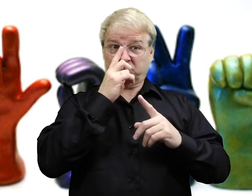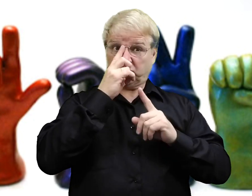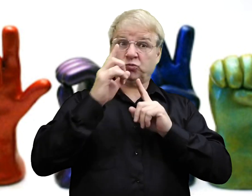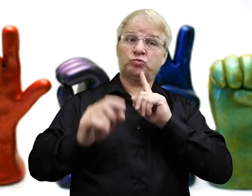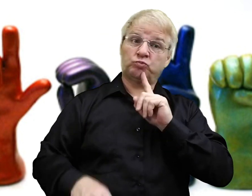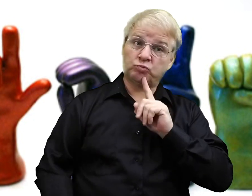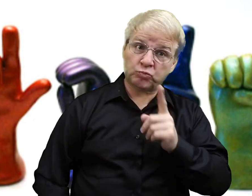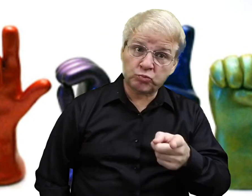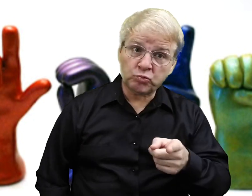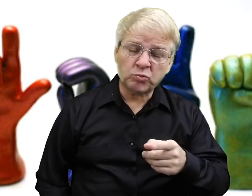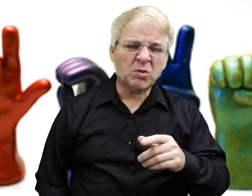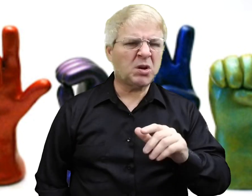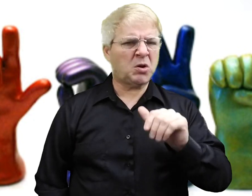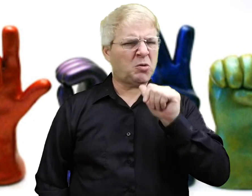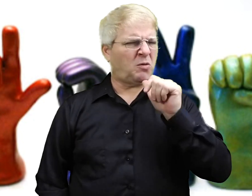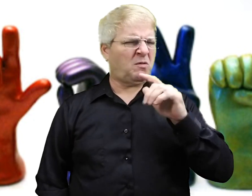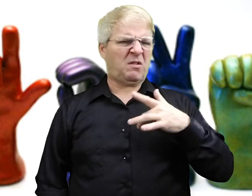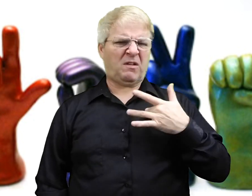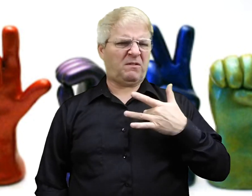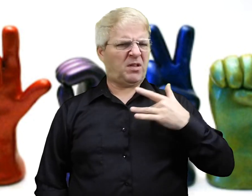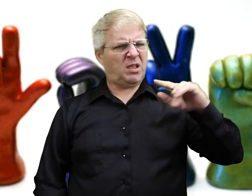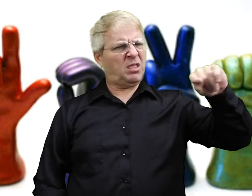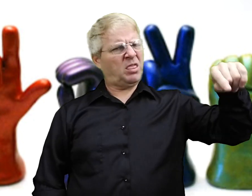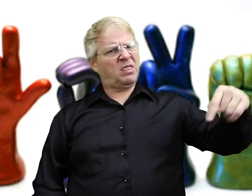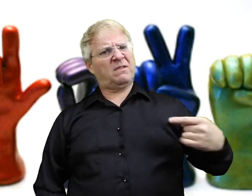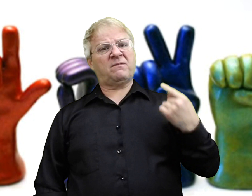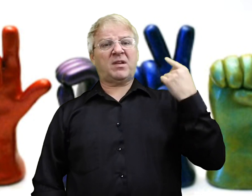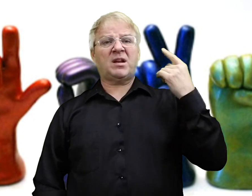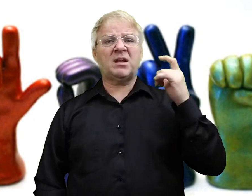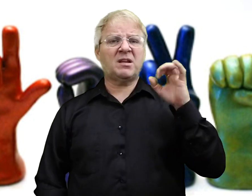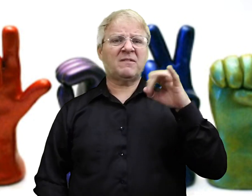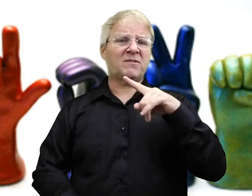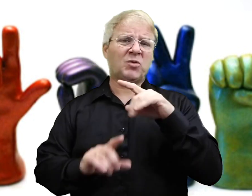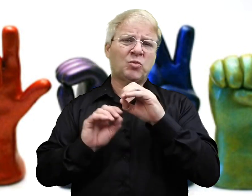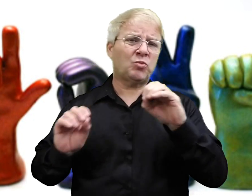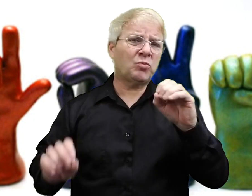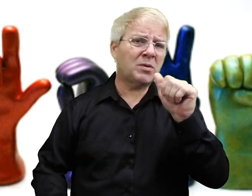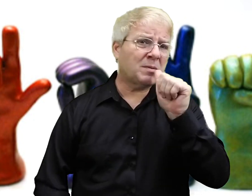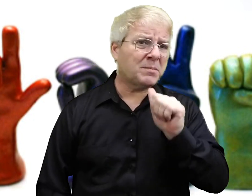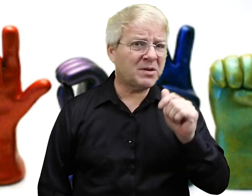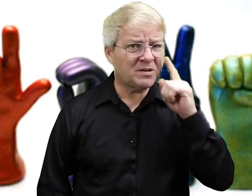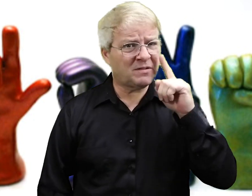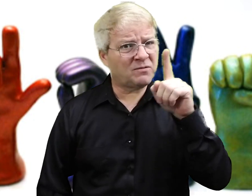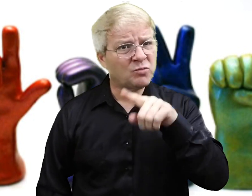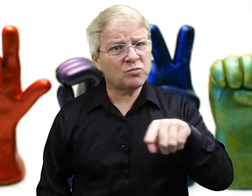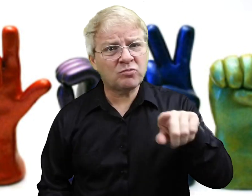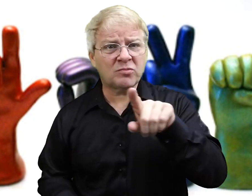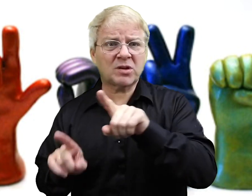to exclude people on purpose. It's true. But don't feel insulted if they don't have